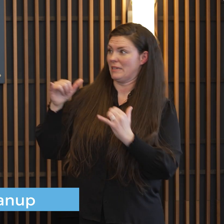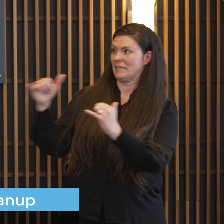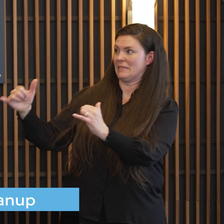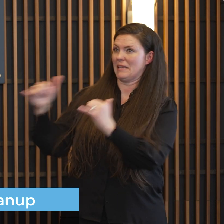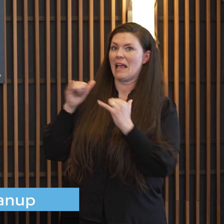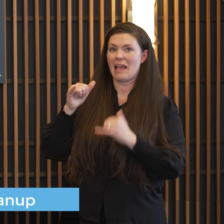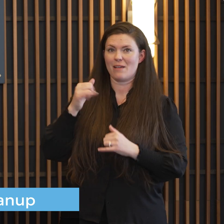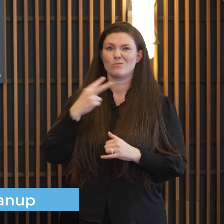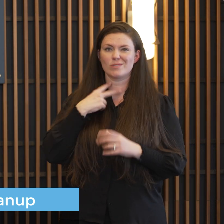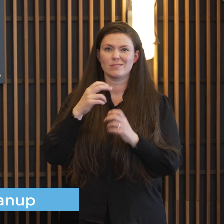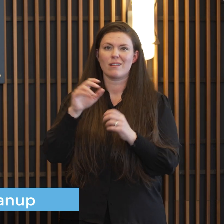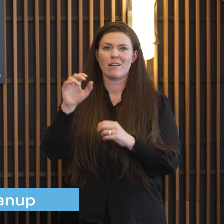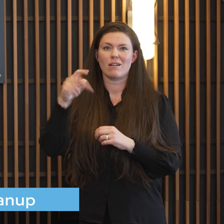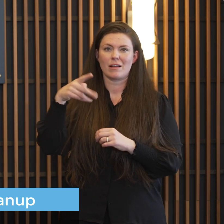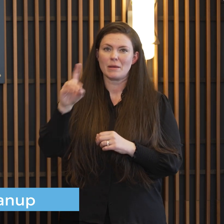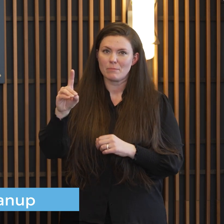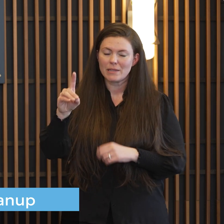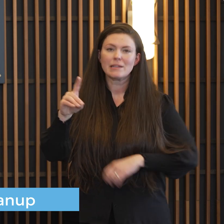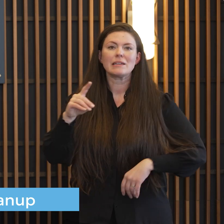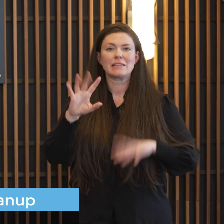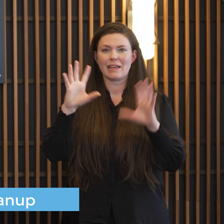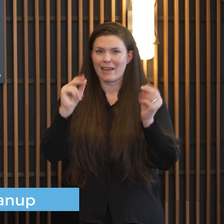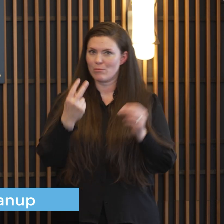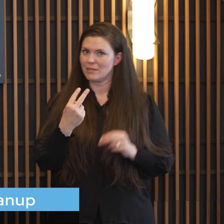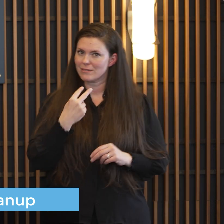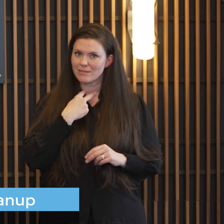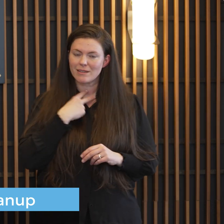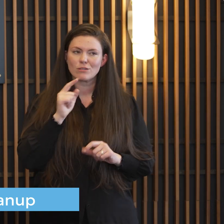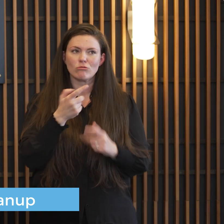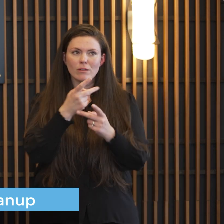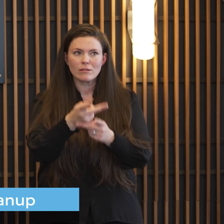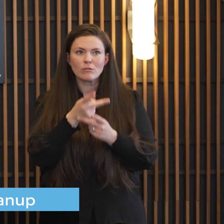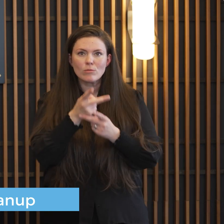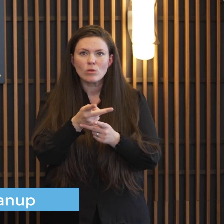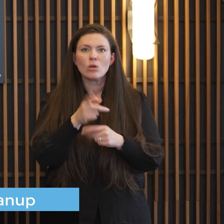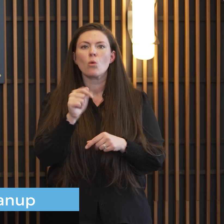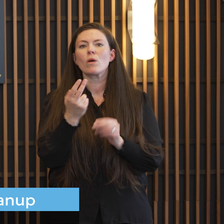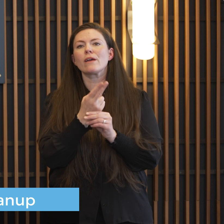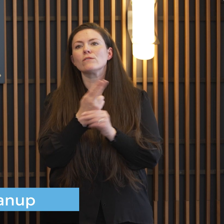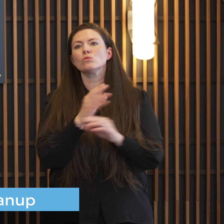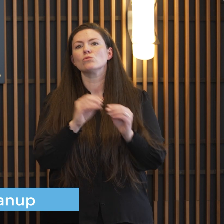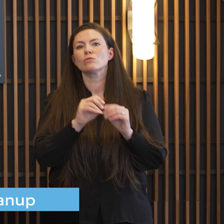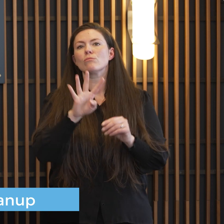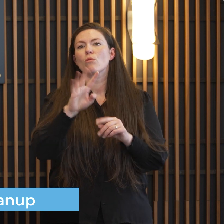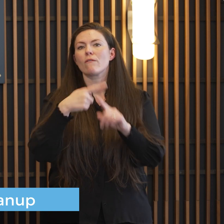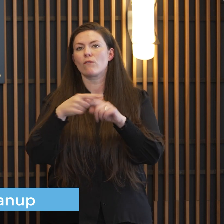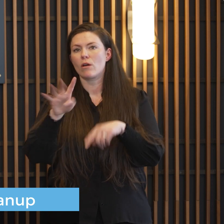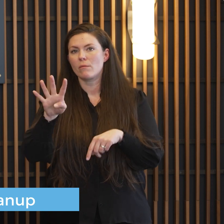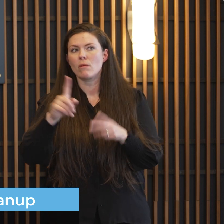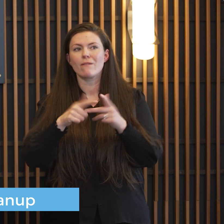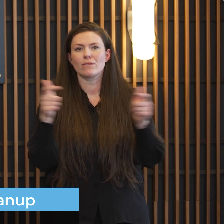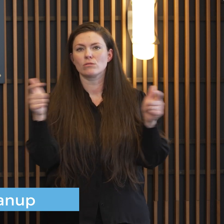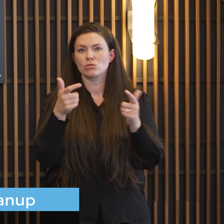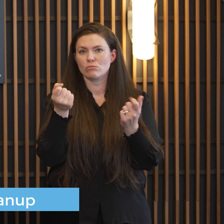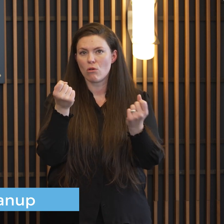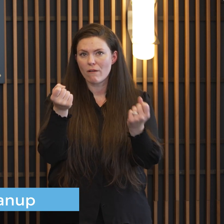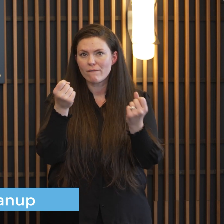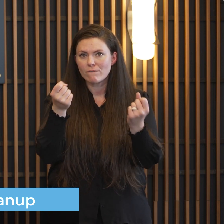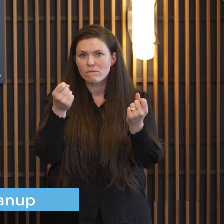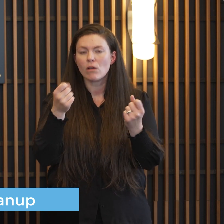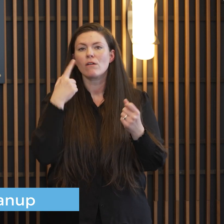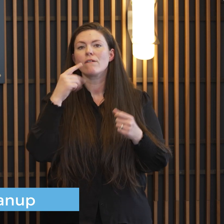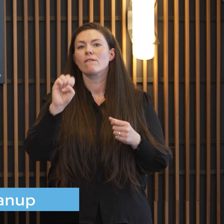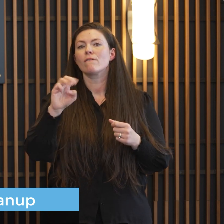the pd we we move apparatus around start using uh more four by four uh smaller vehicles on the